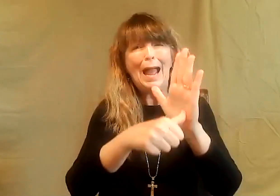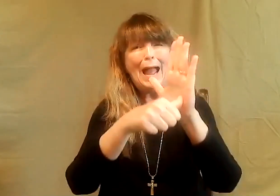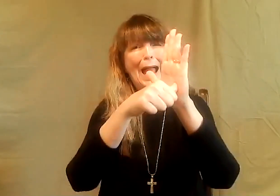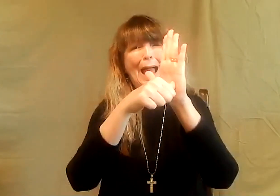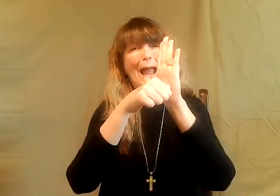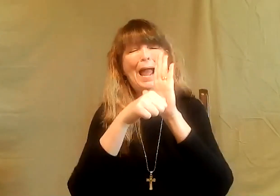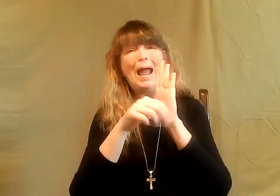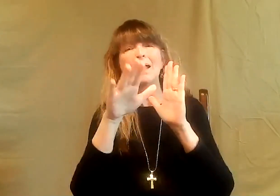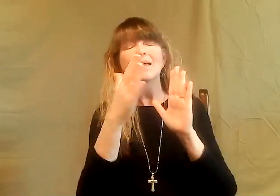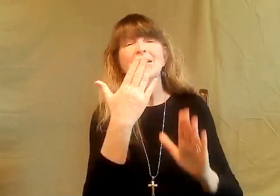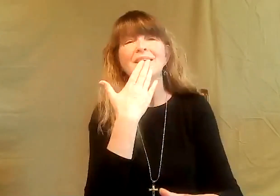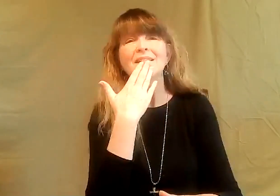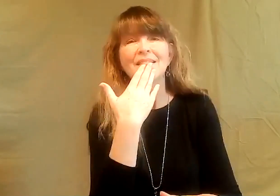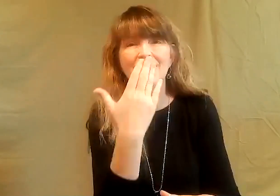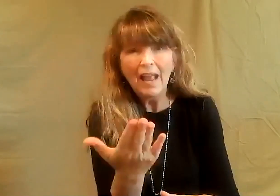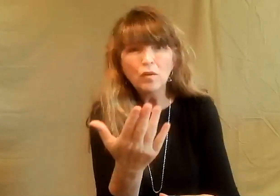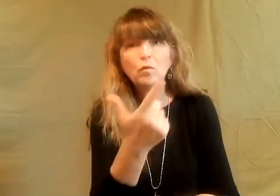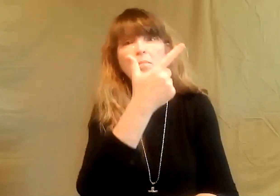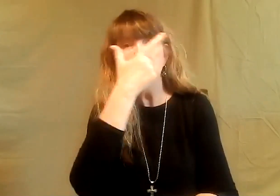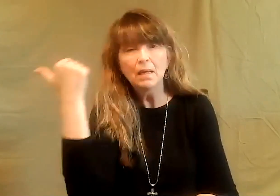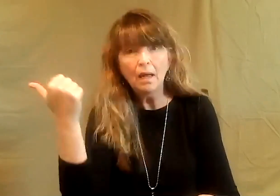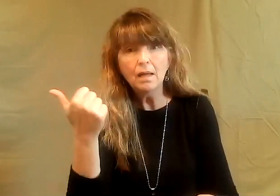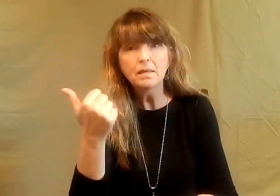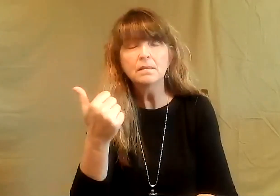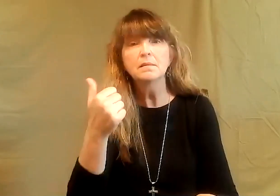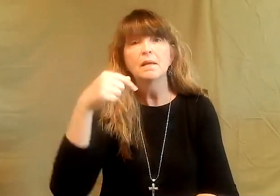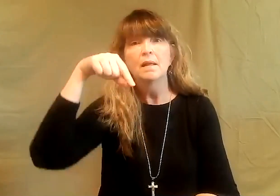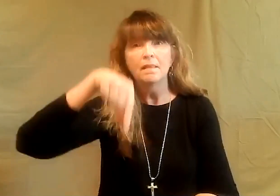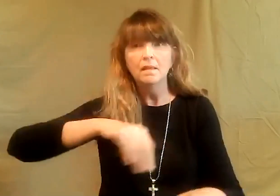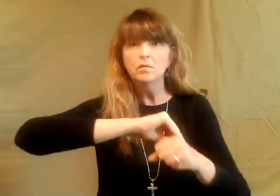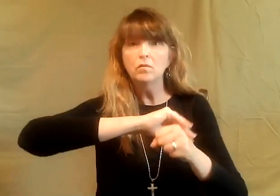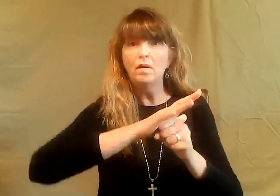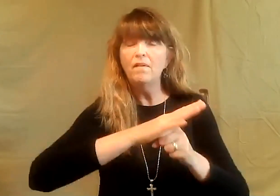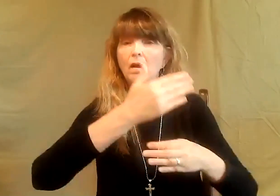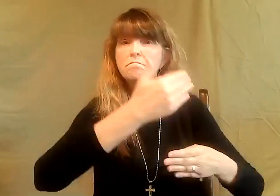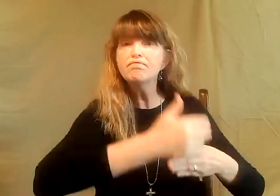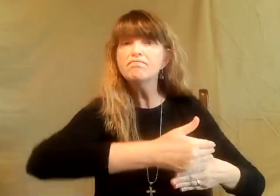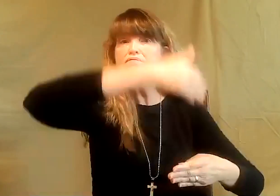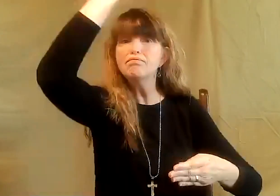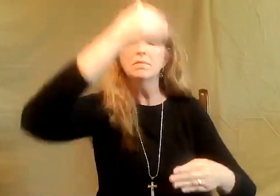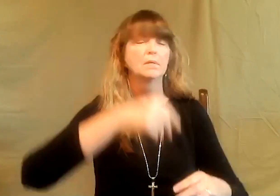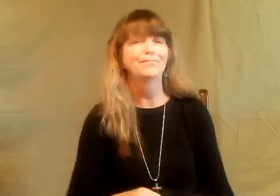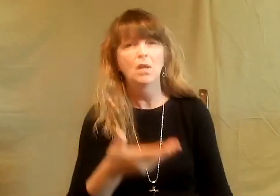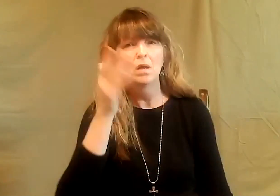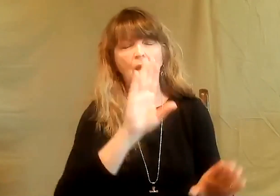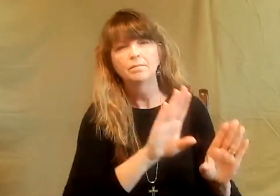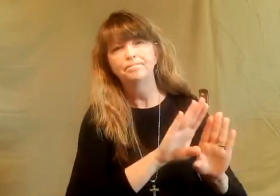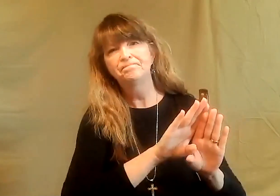That has been incredibly impressive to me. And I want to thank you all. Because this coronavirus is a wall.